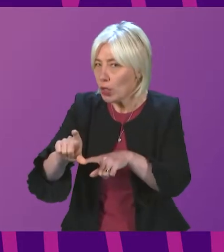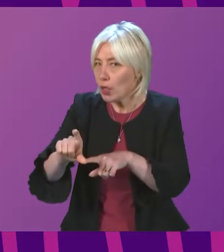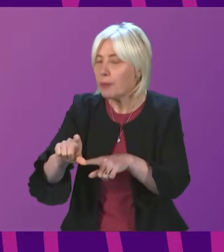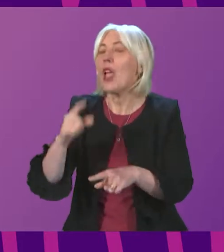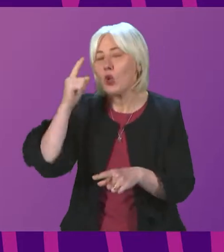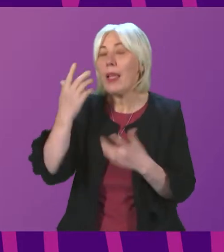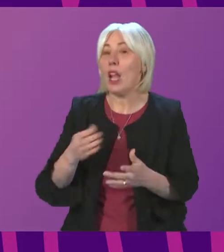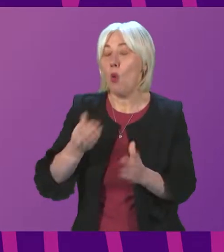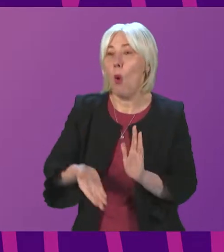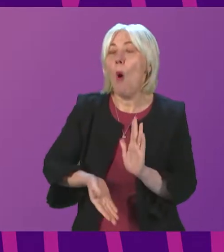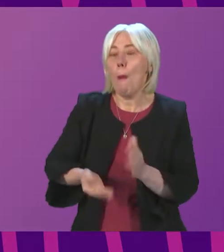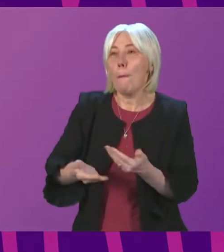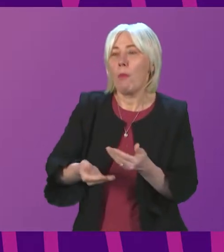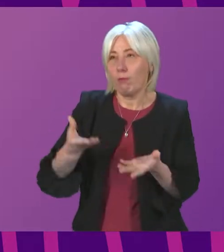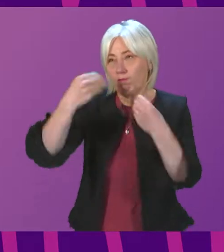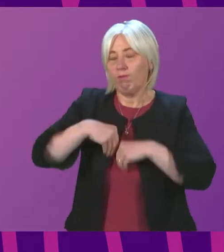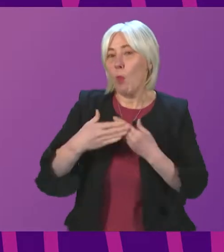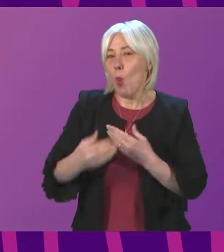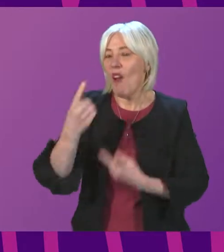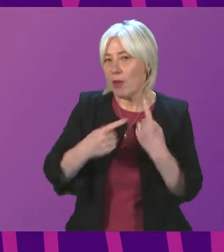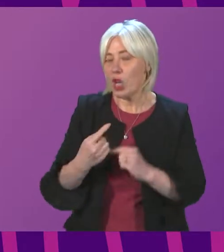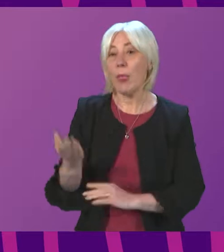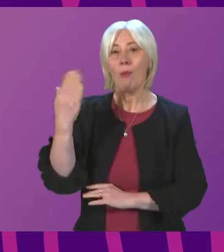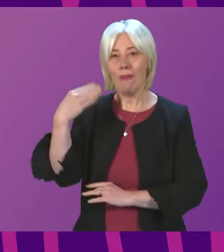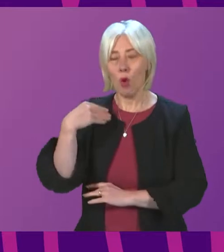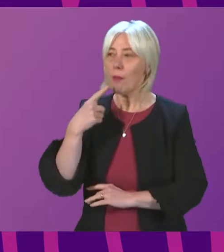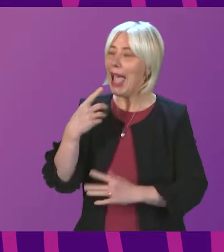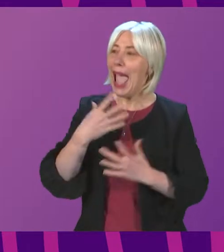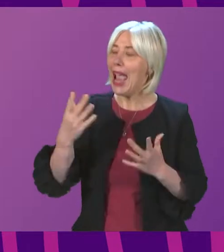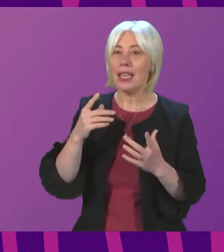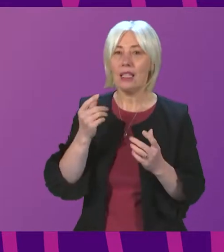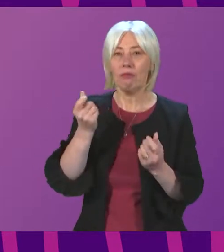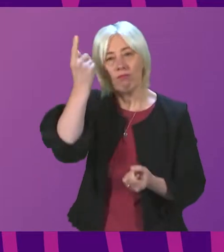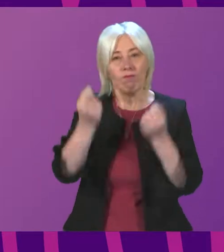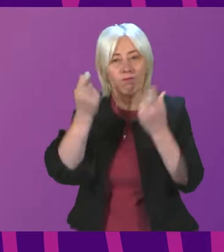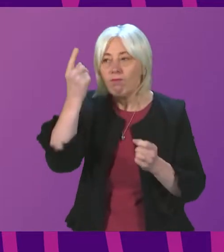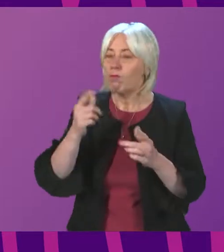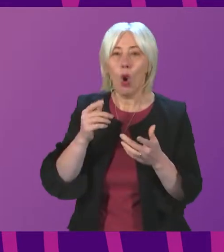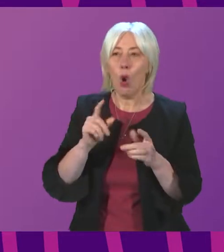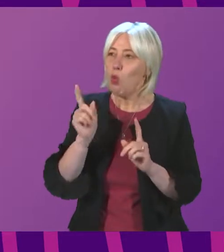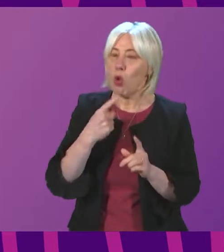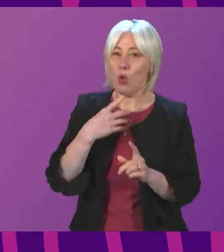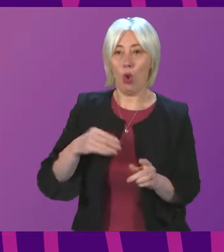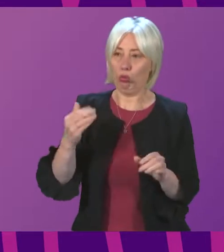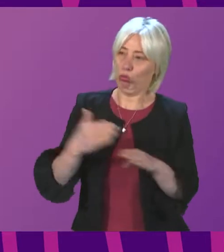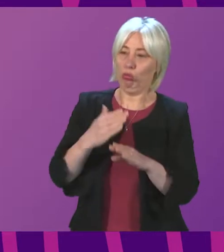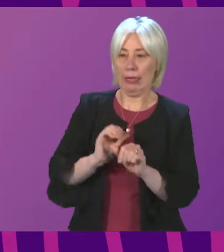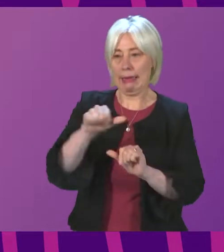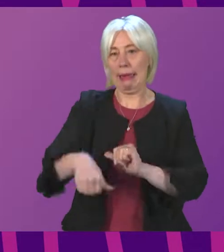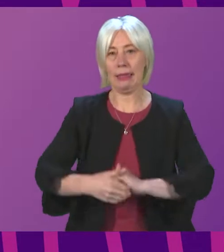more than we did before uh do members have any comments or suggestions for action uh